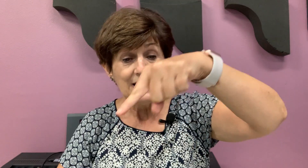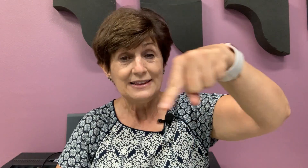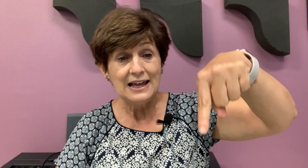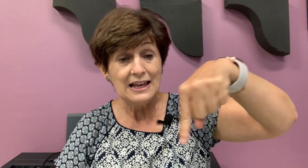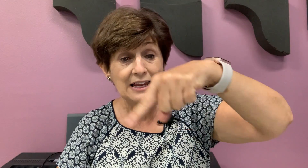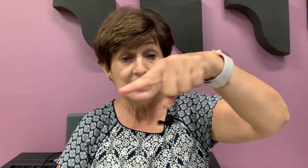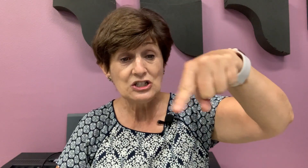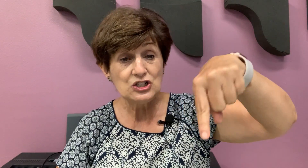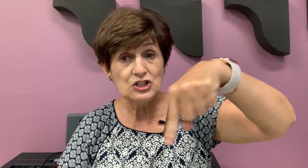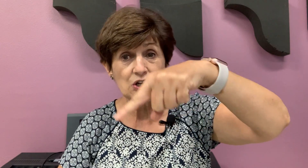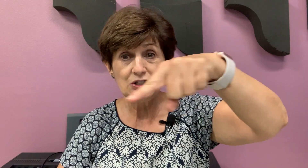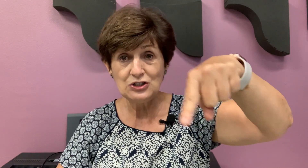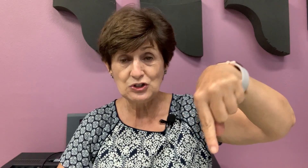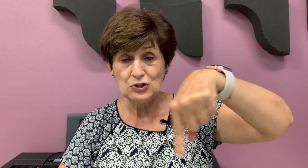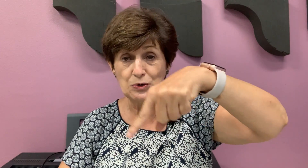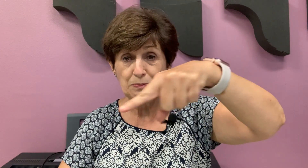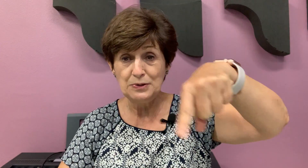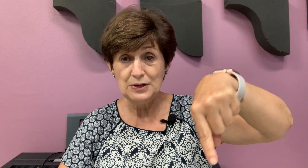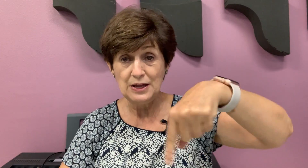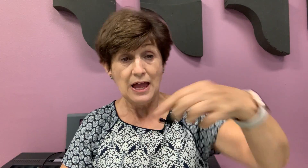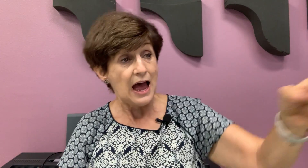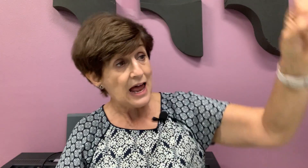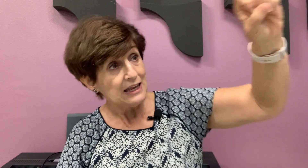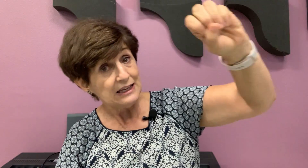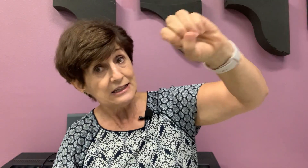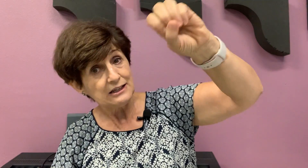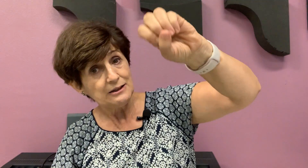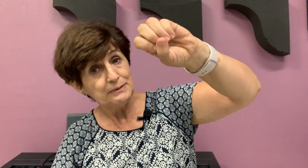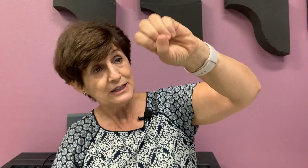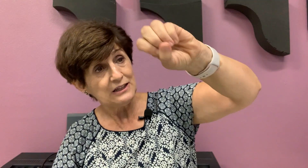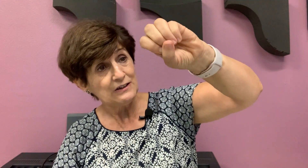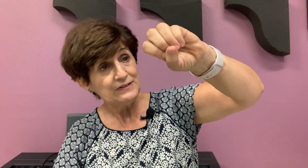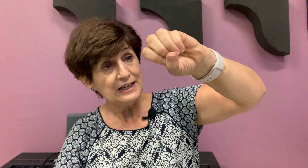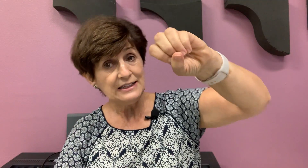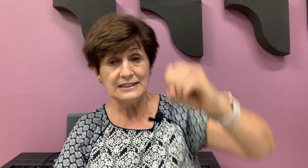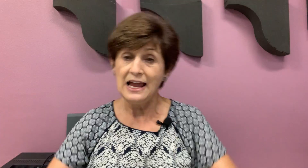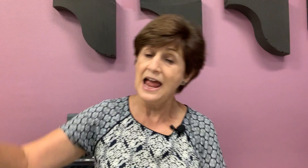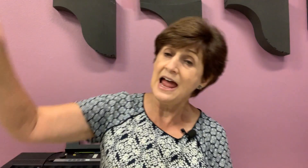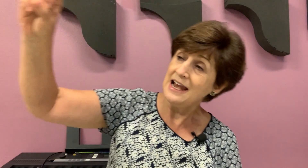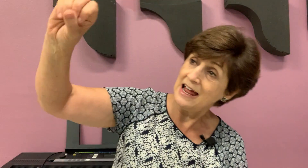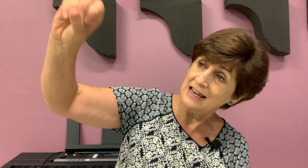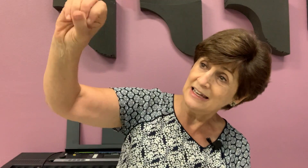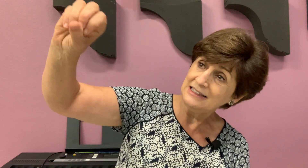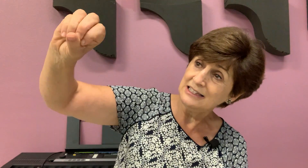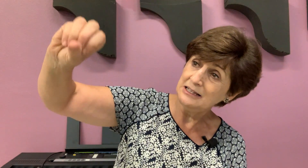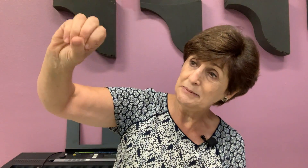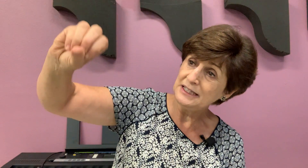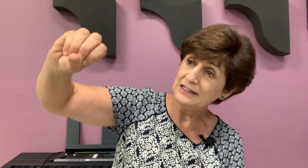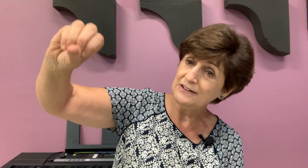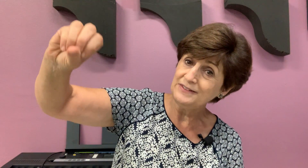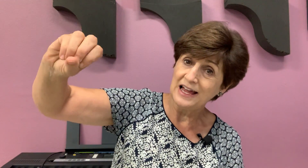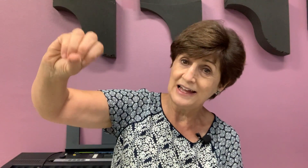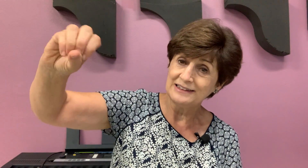delicious soup. A little bit of this, and a little bit of that.